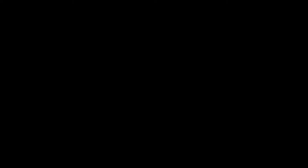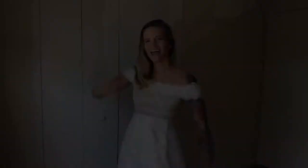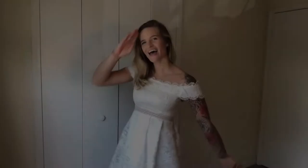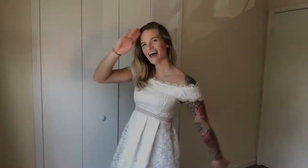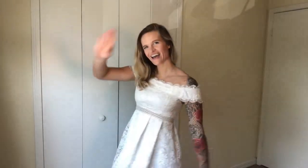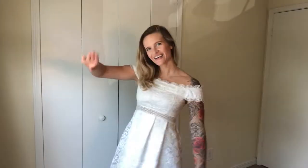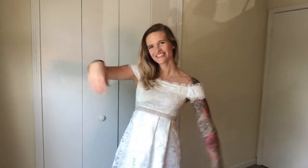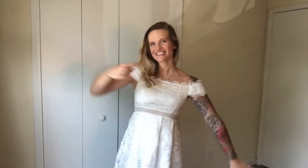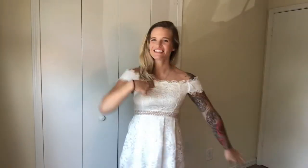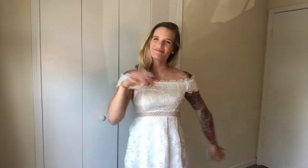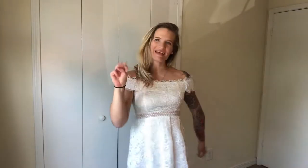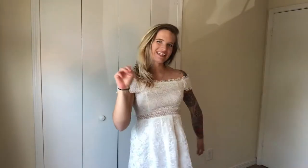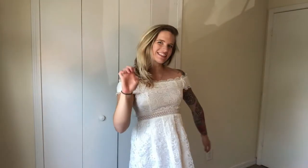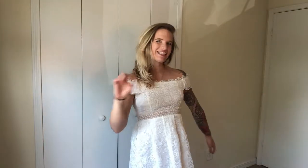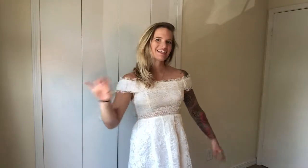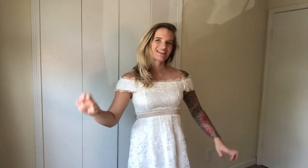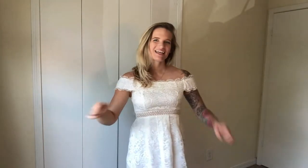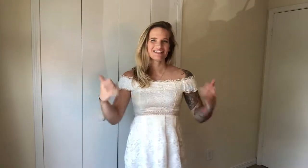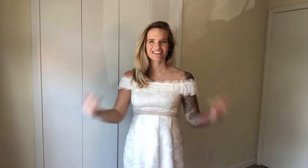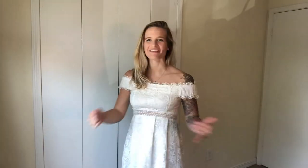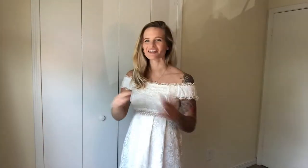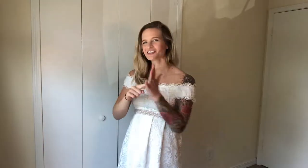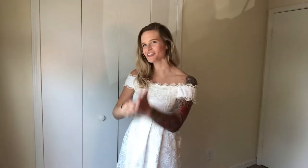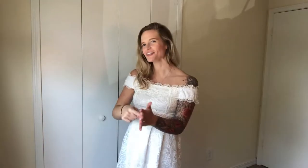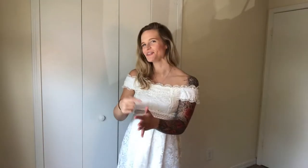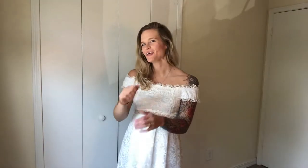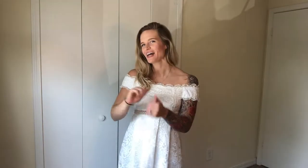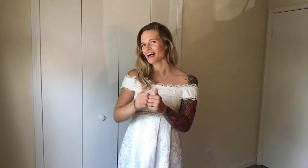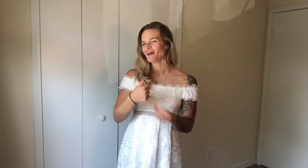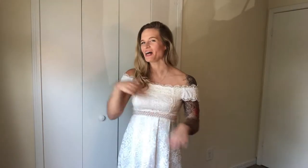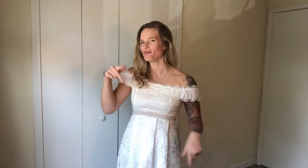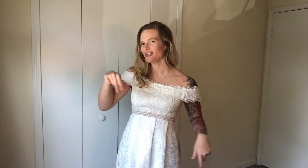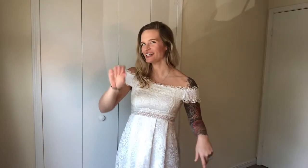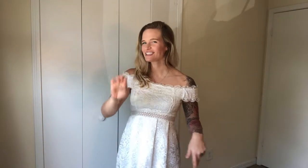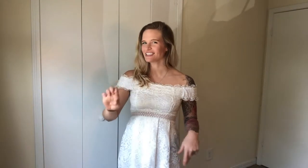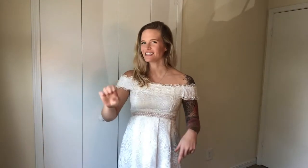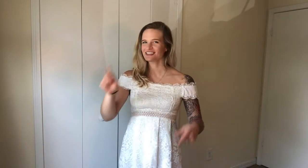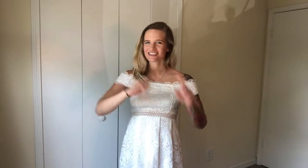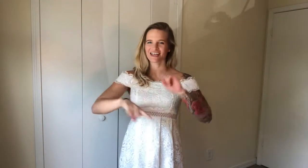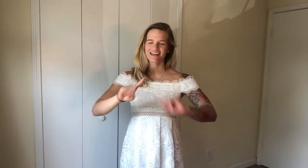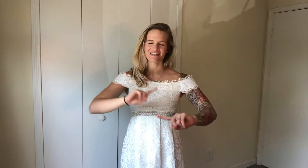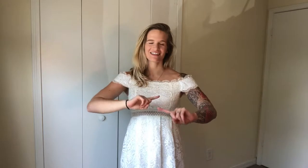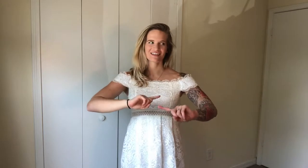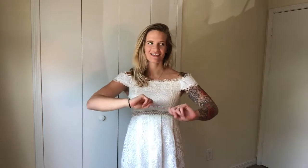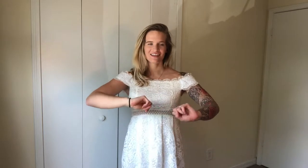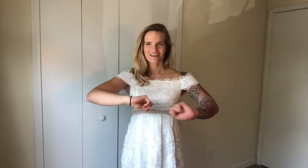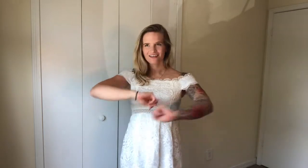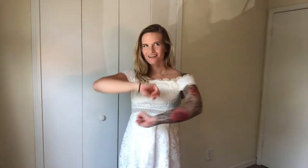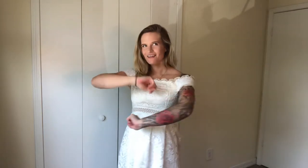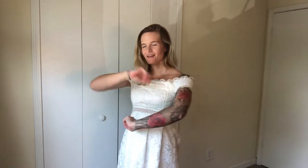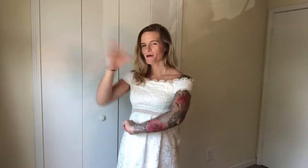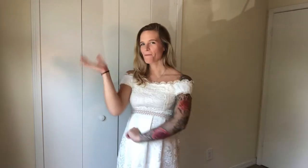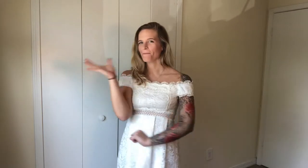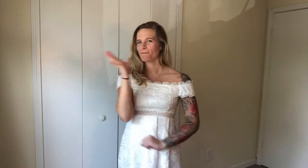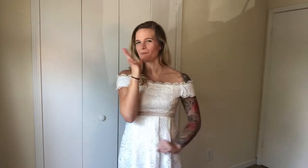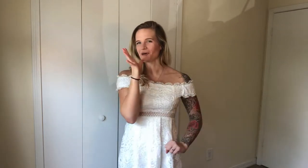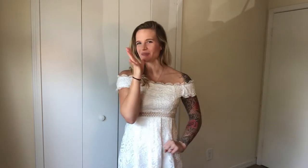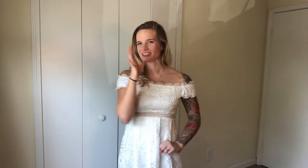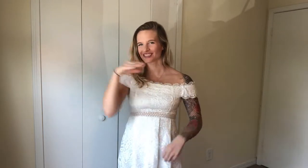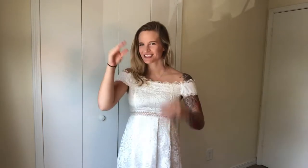Hi, it's Macy. Today I'm going to show you how I PSE signed Mama's